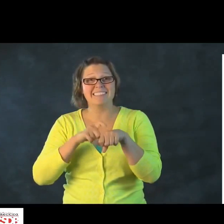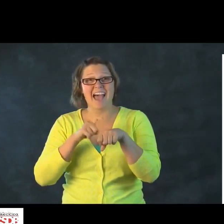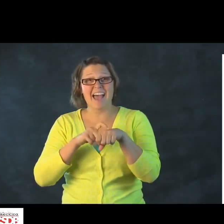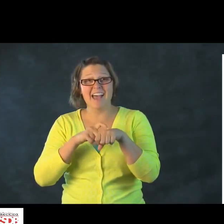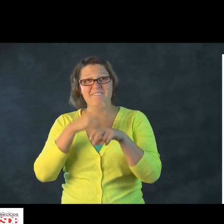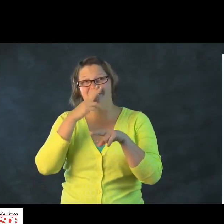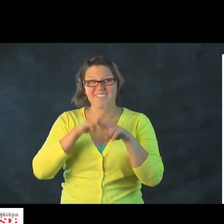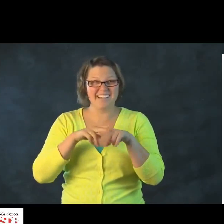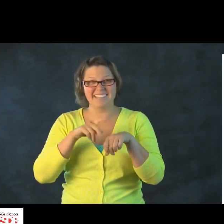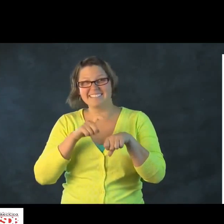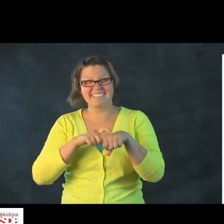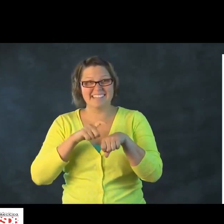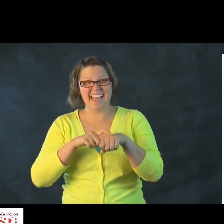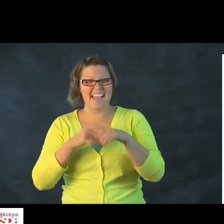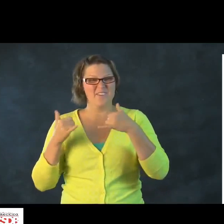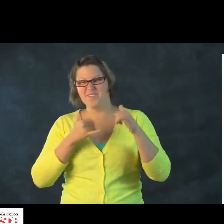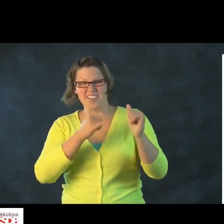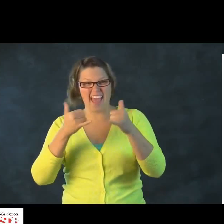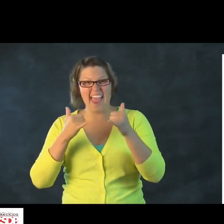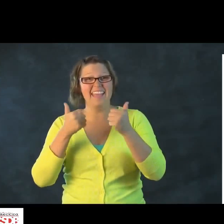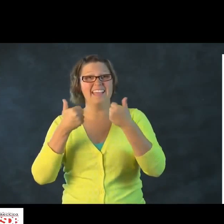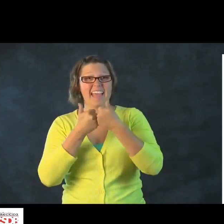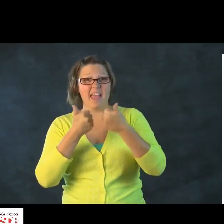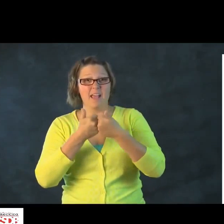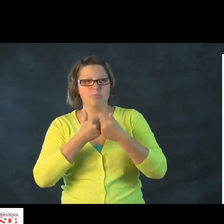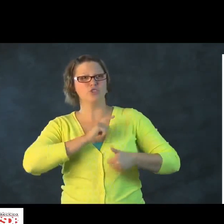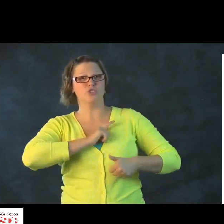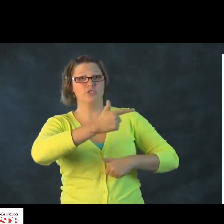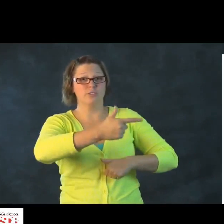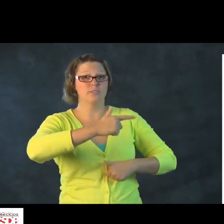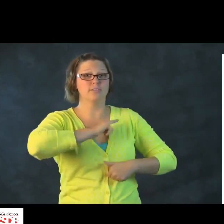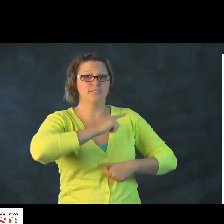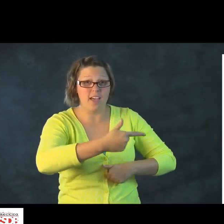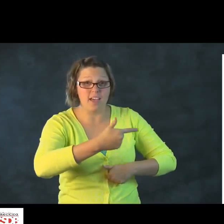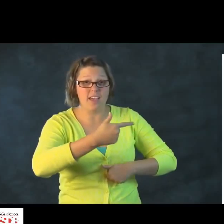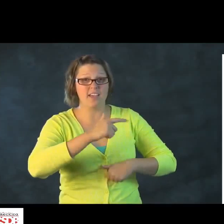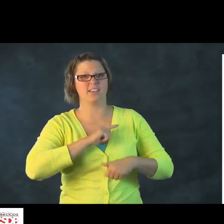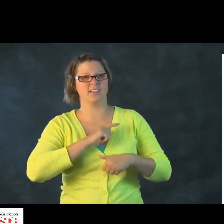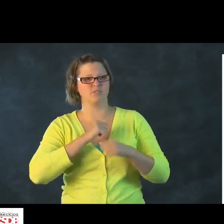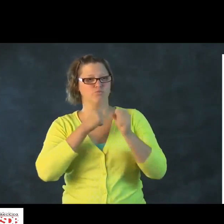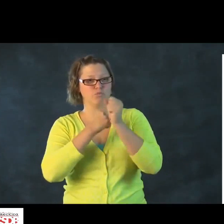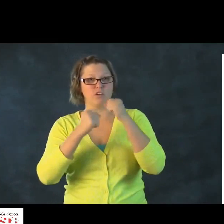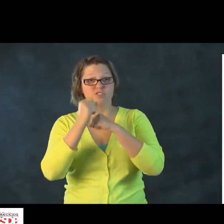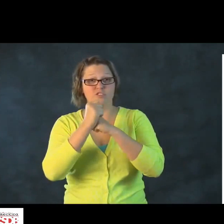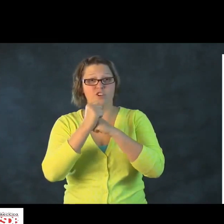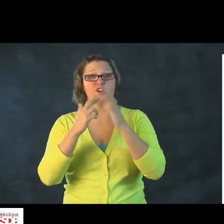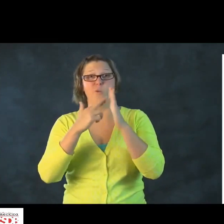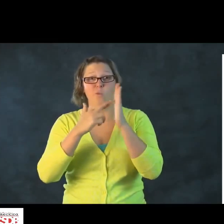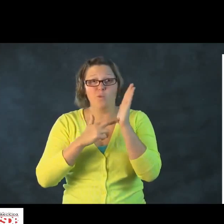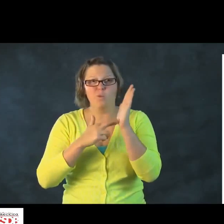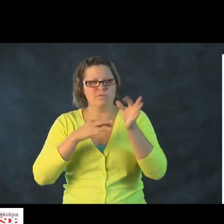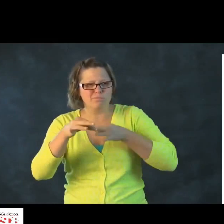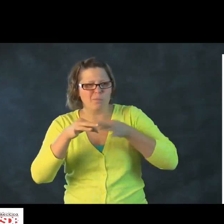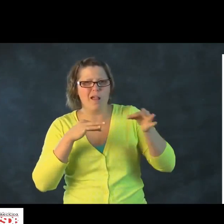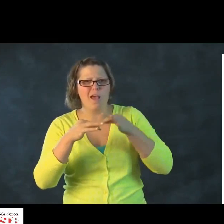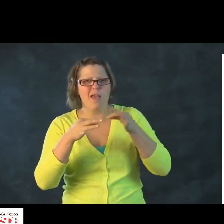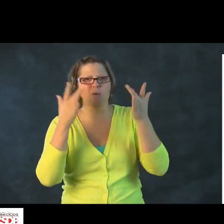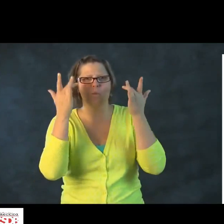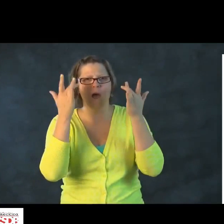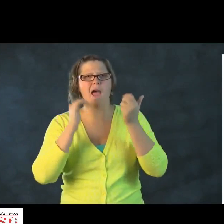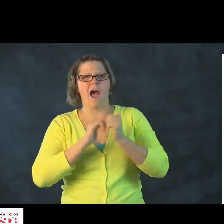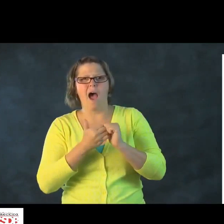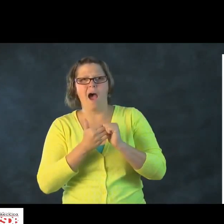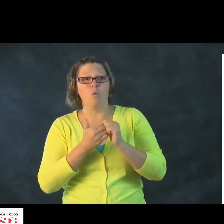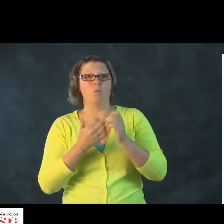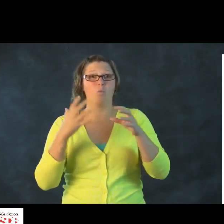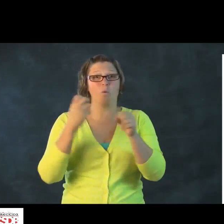language with your child. You can use it during play time. That's a fun time. Absolutely. And again, engage your child. Have some turn taking.